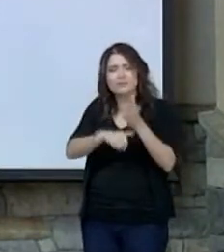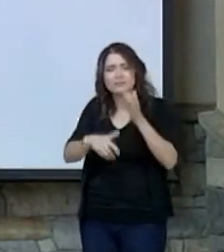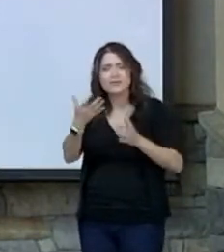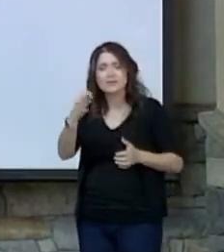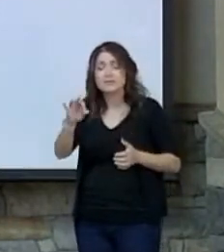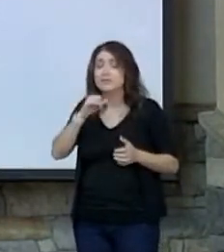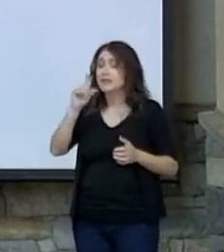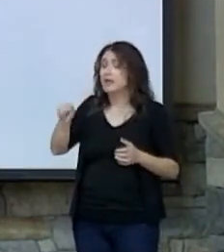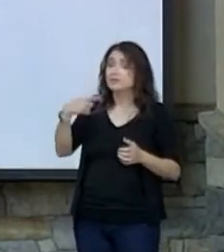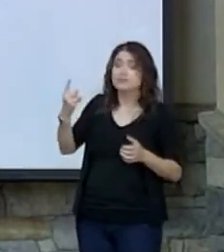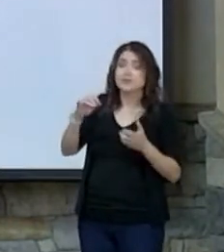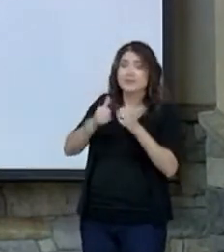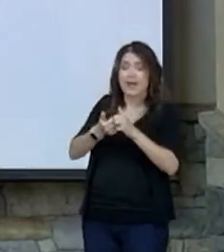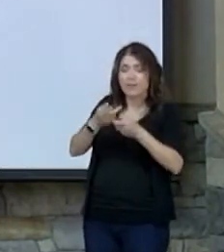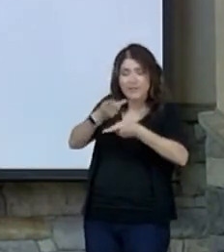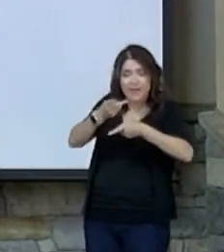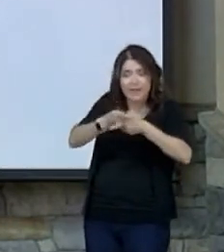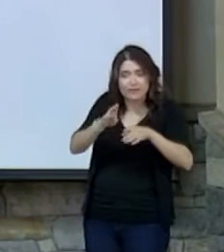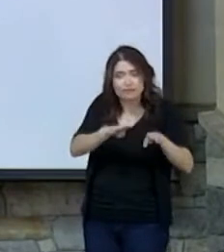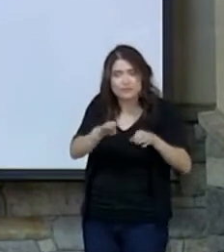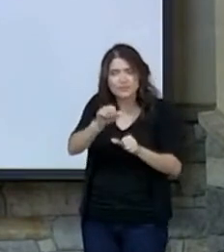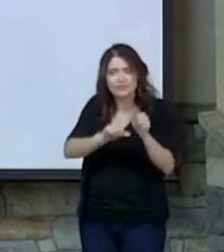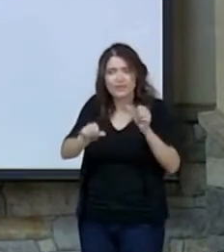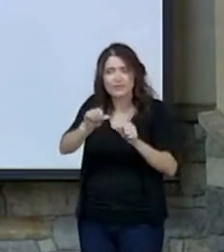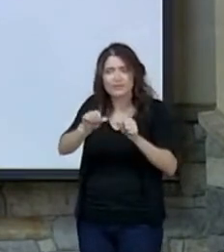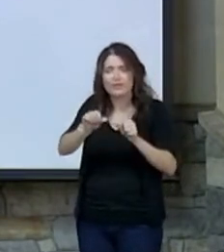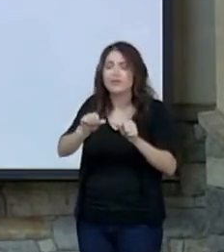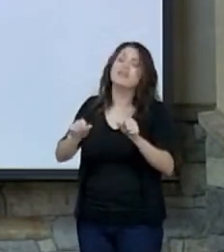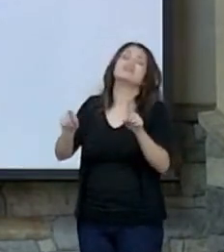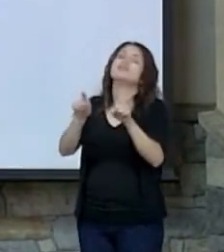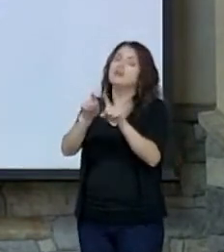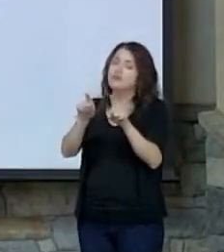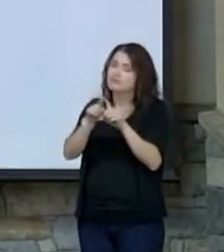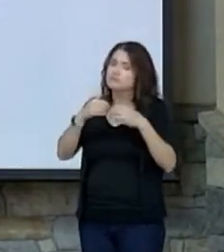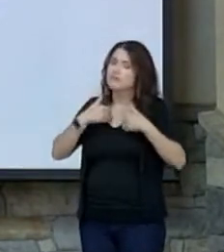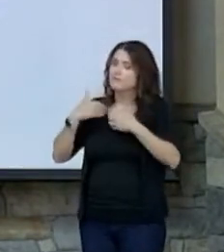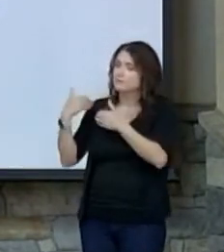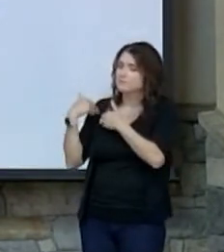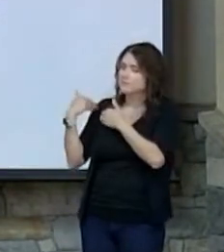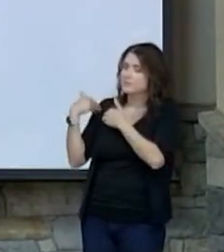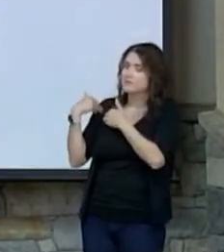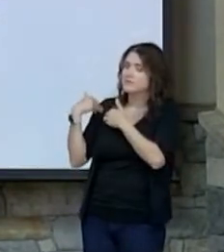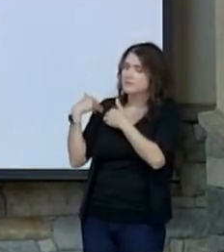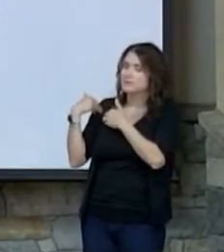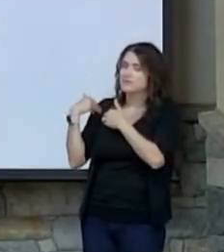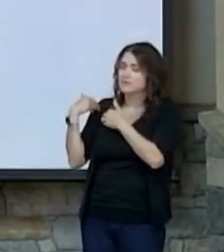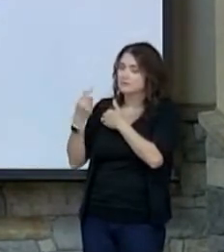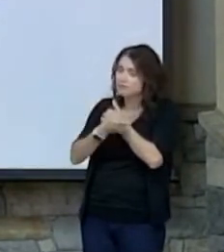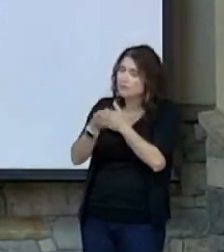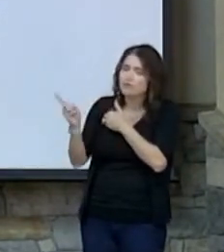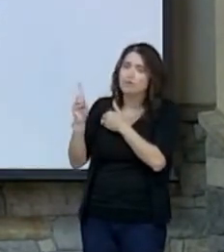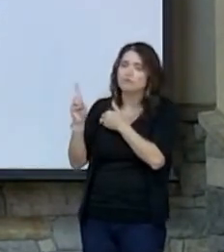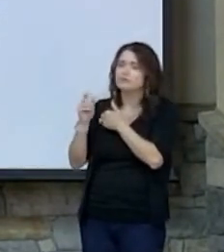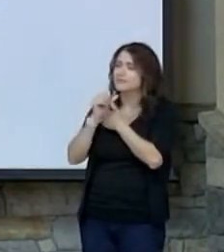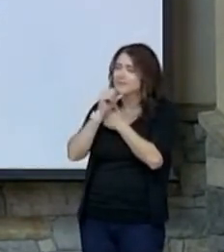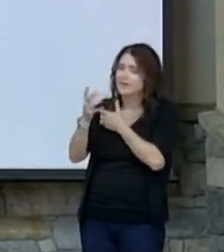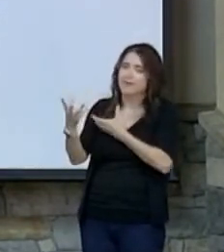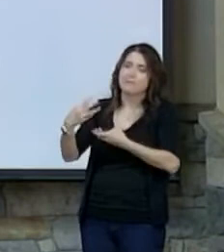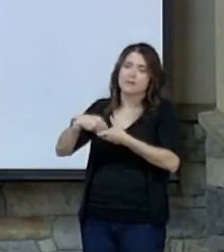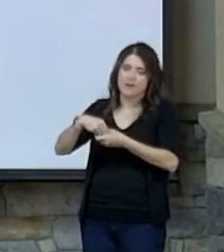how they treated each other. They also had a responsibility to those that were not part